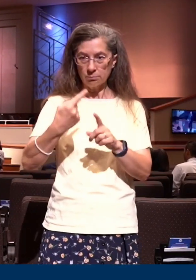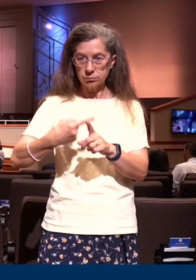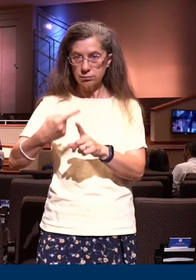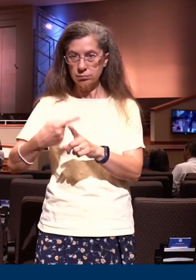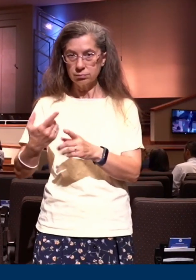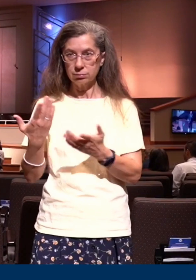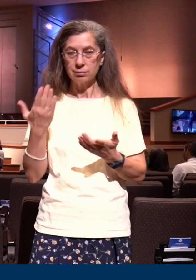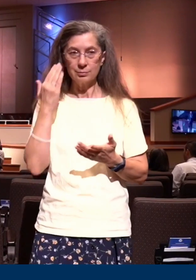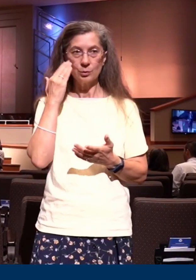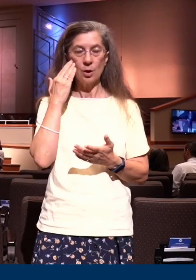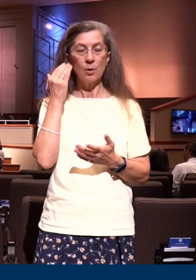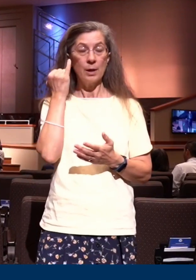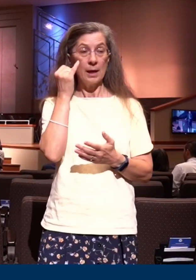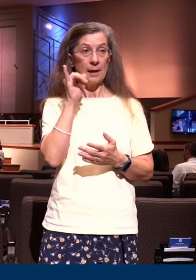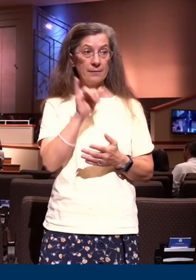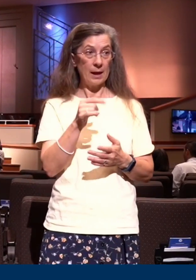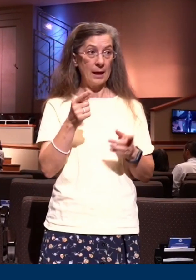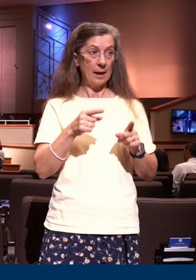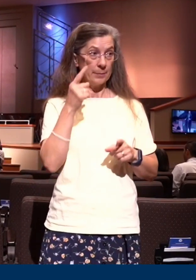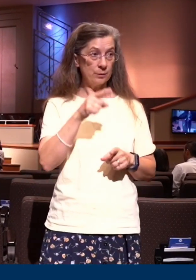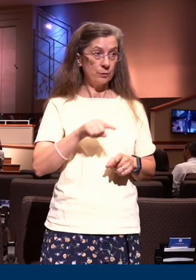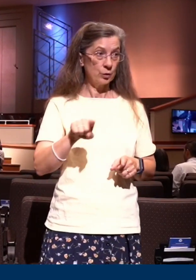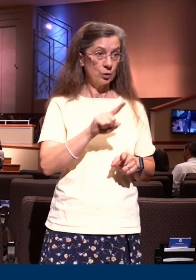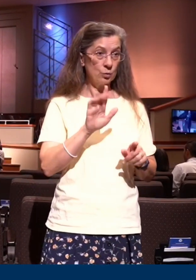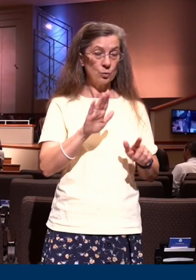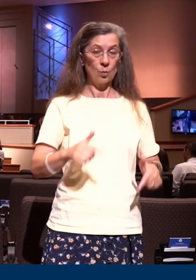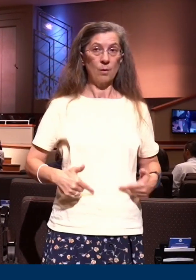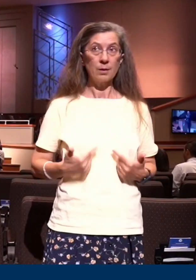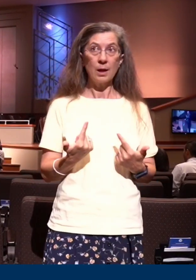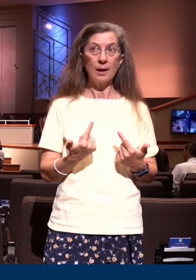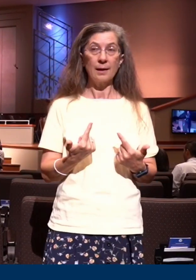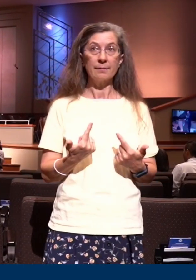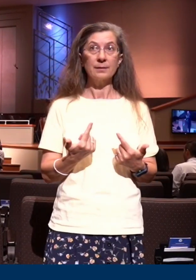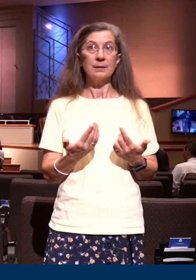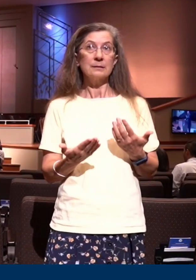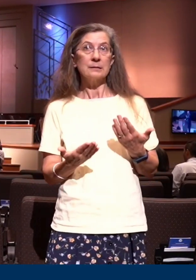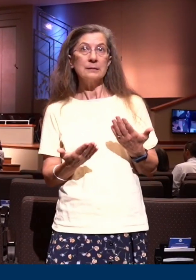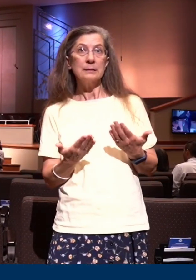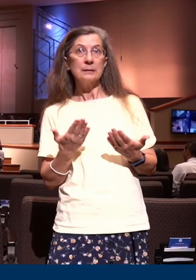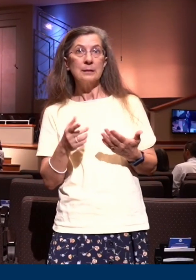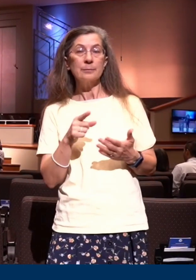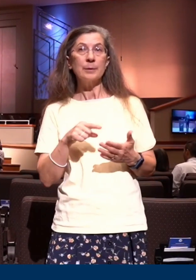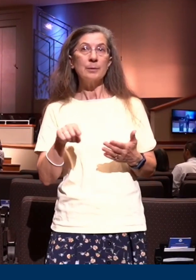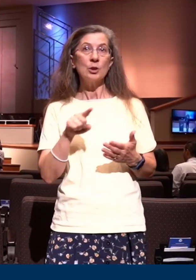if that becomes a persistent pattern in your life it is indicative of the fact that you do not read your Bible